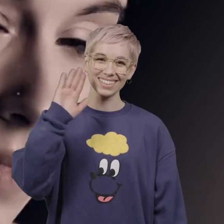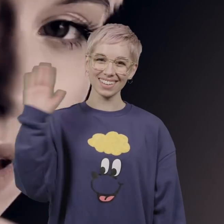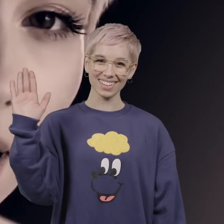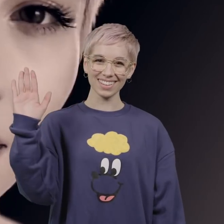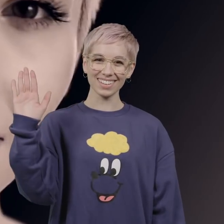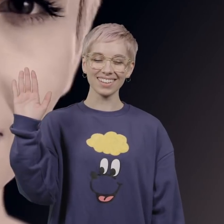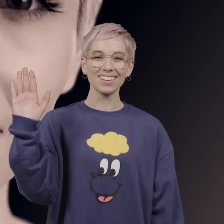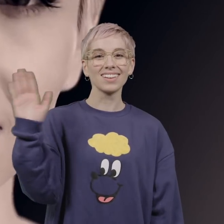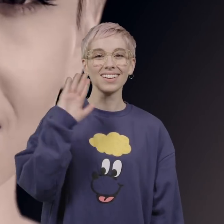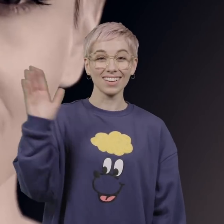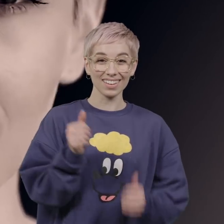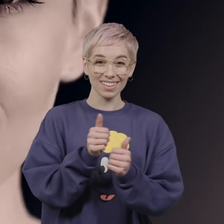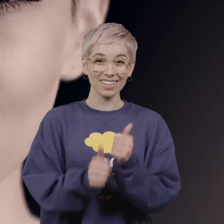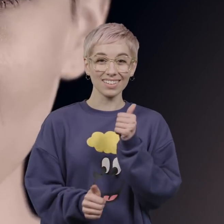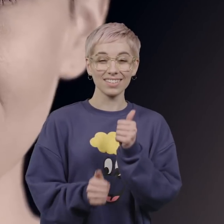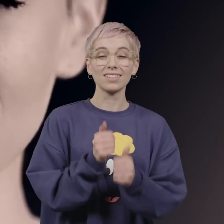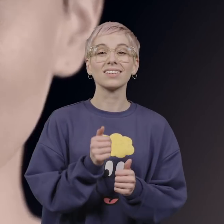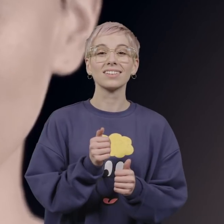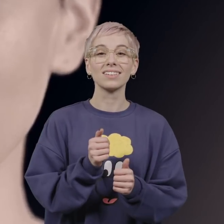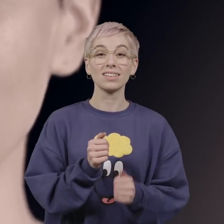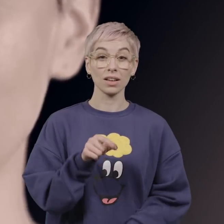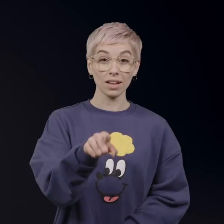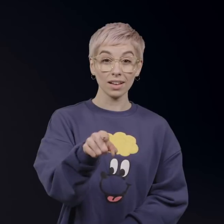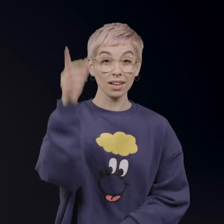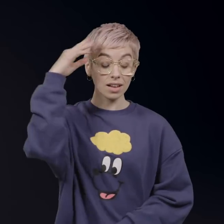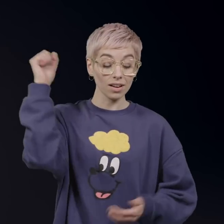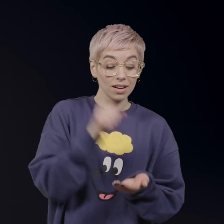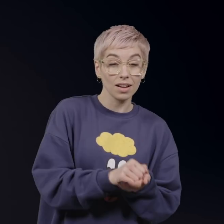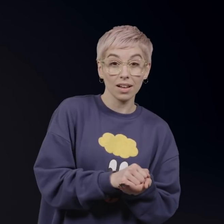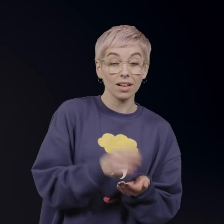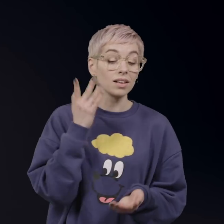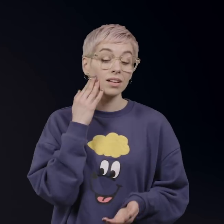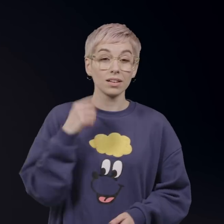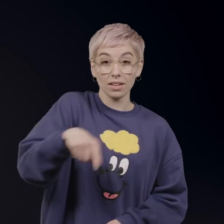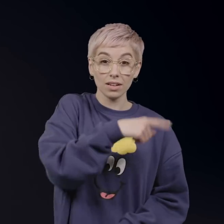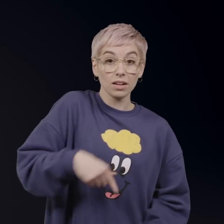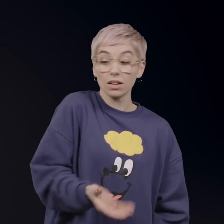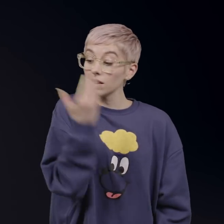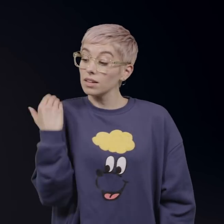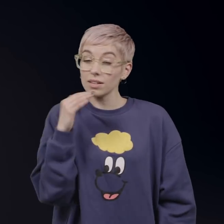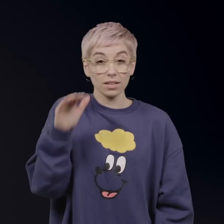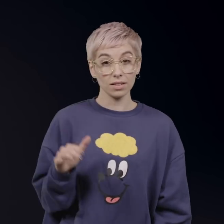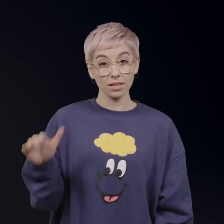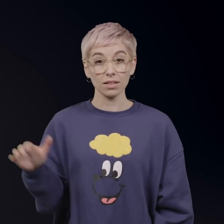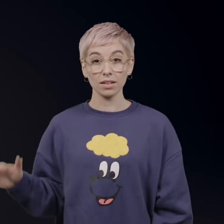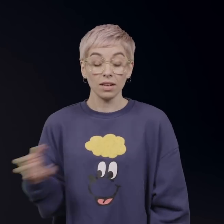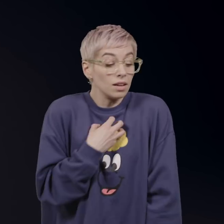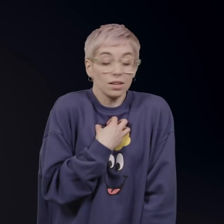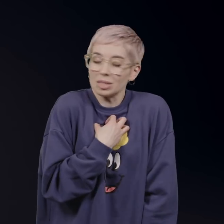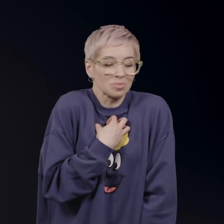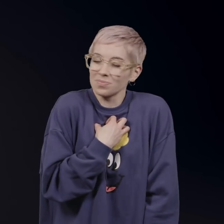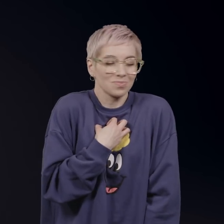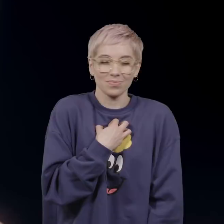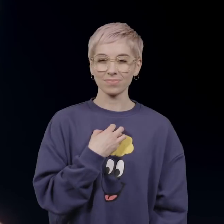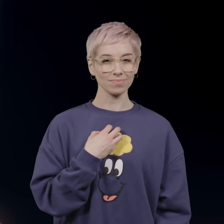Hey, hey brother, do you remember when we were kids with no